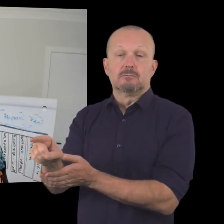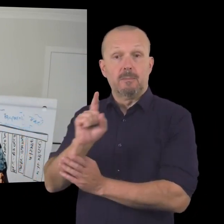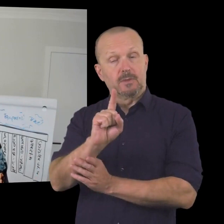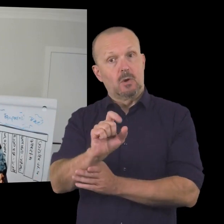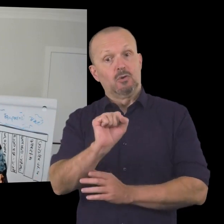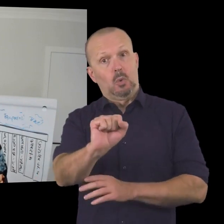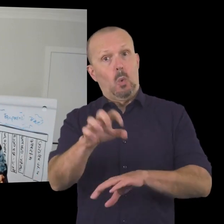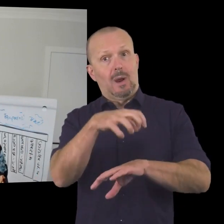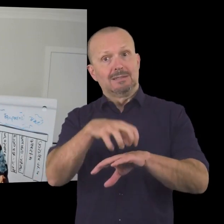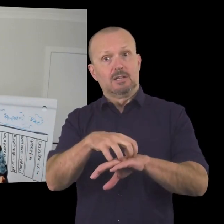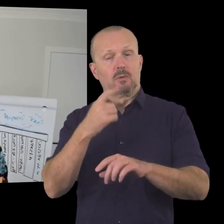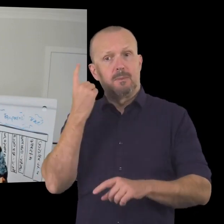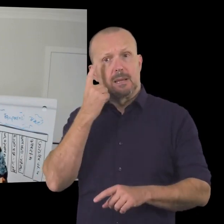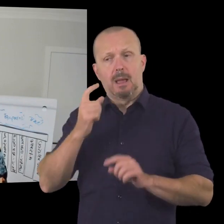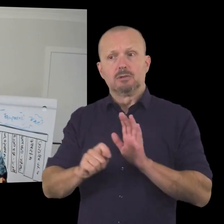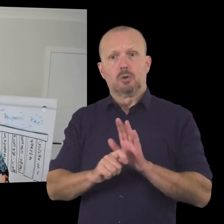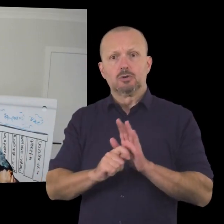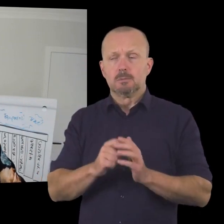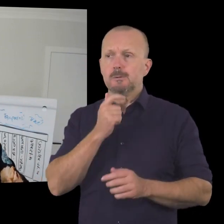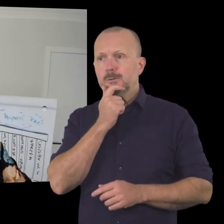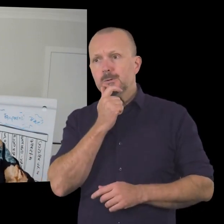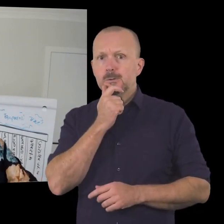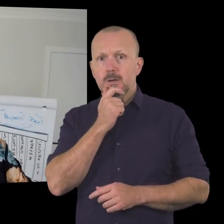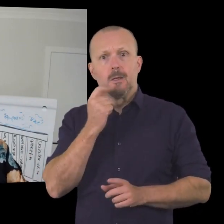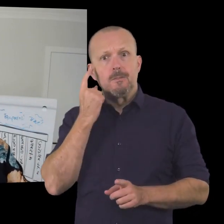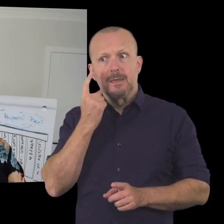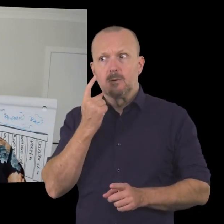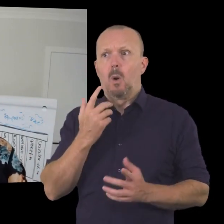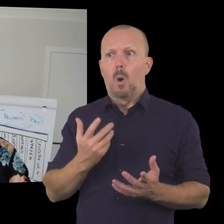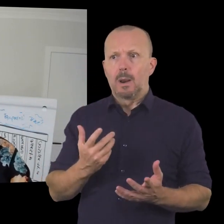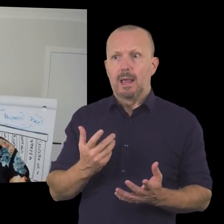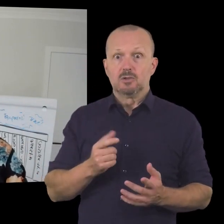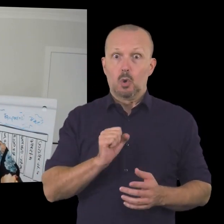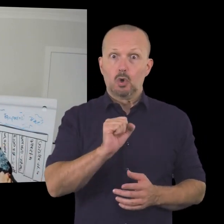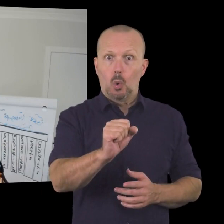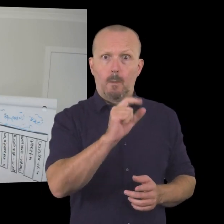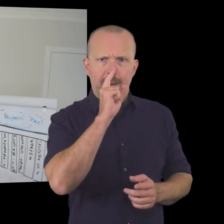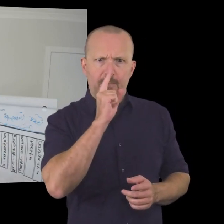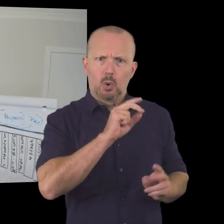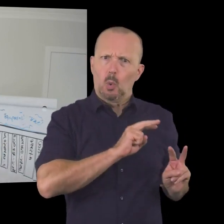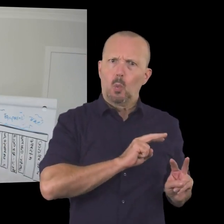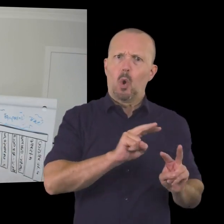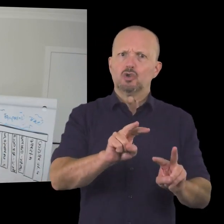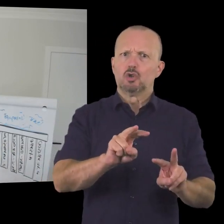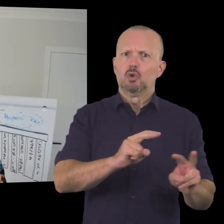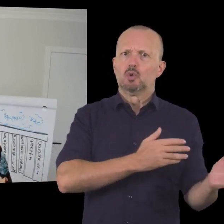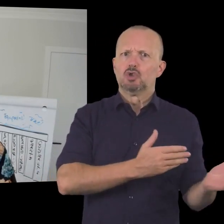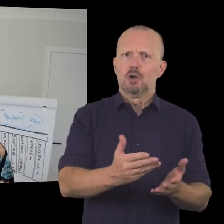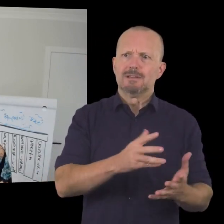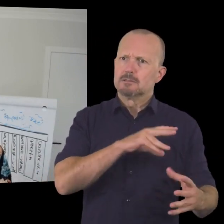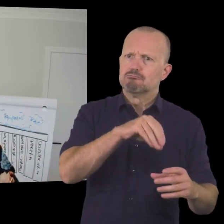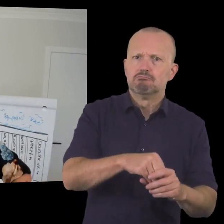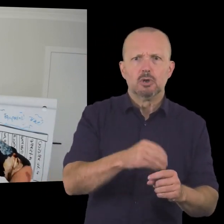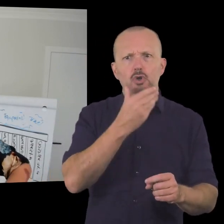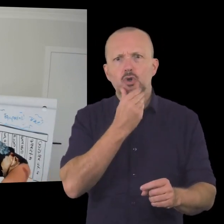so the first step for you as an organization thinking about sponsorship is to be really clear around who you can put potential sponsors in touch